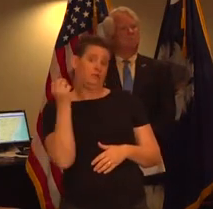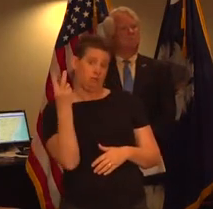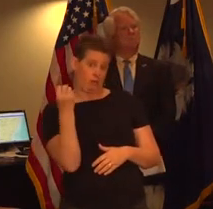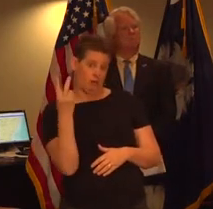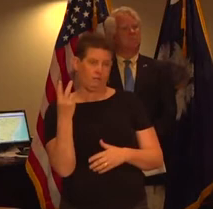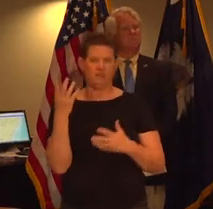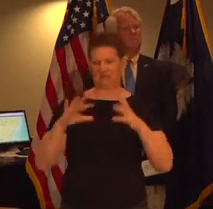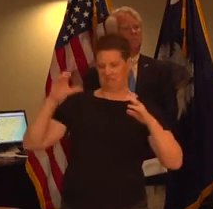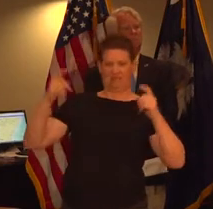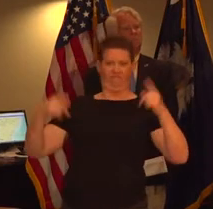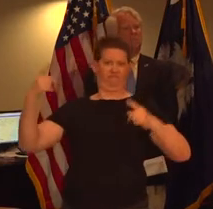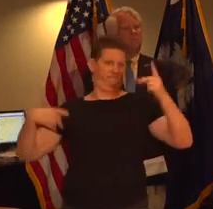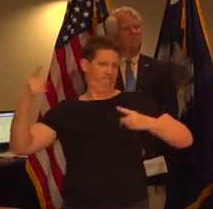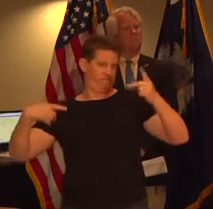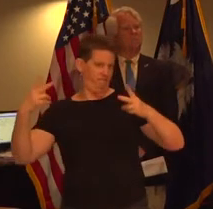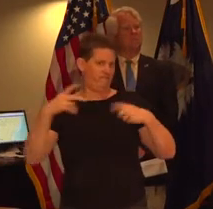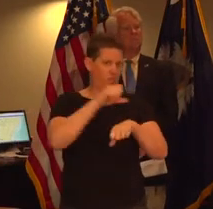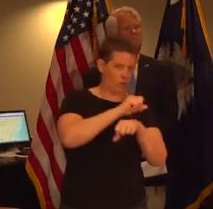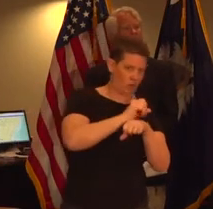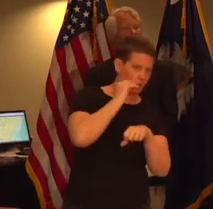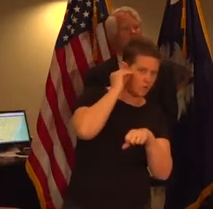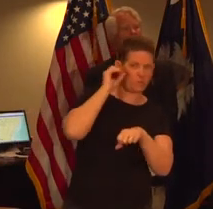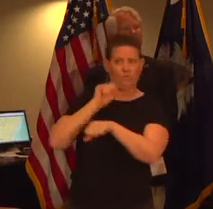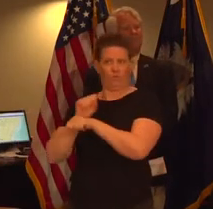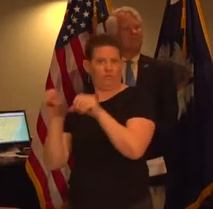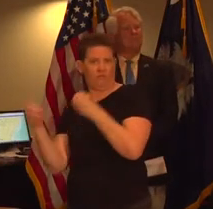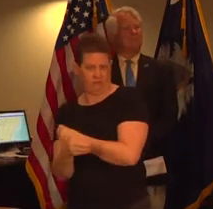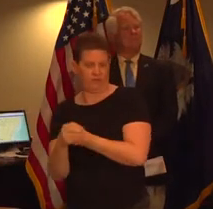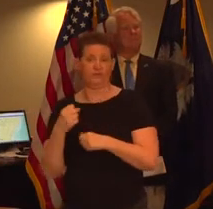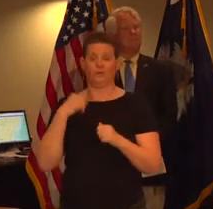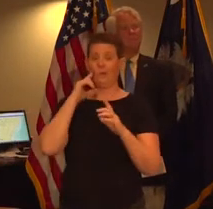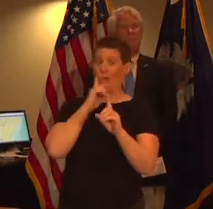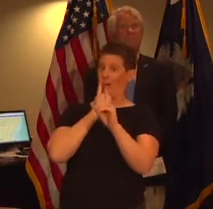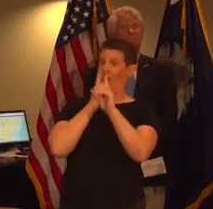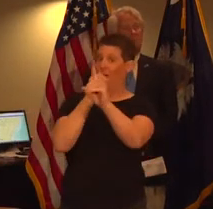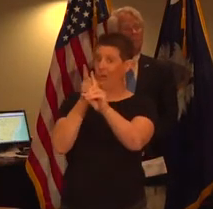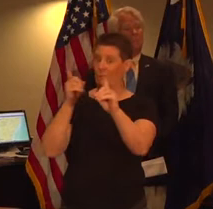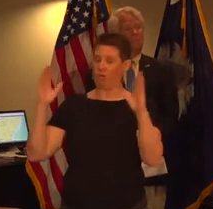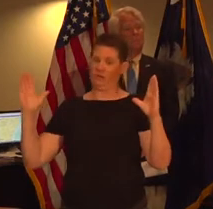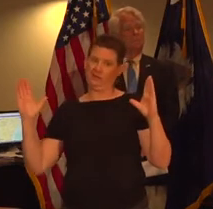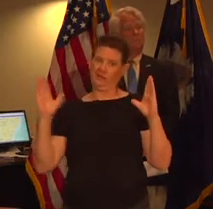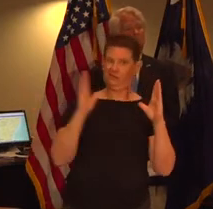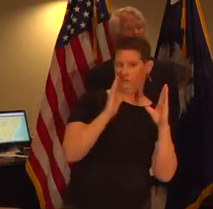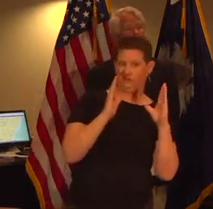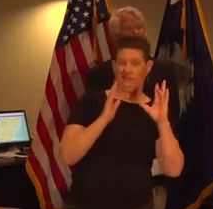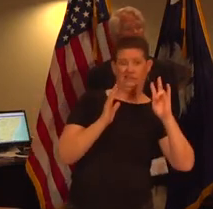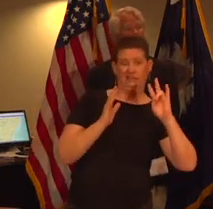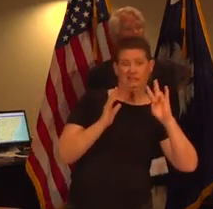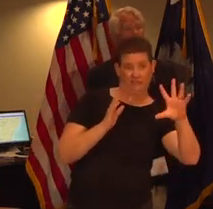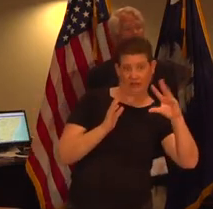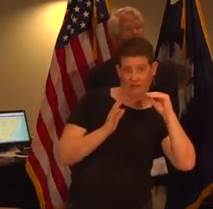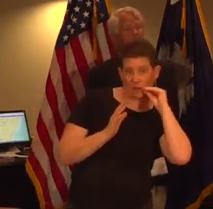50 50 we are hoping that we can move that 50 50 number up to 75 percent